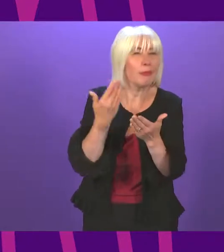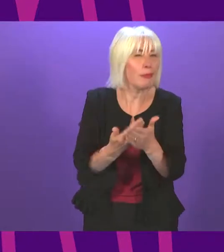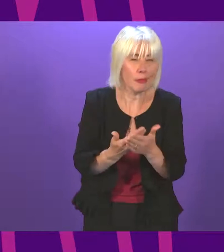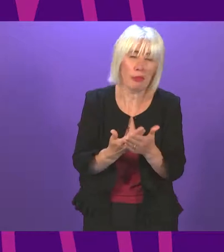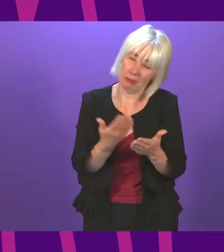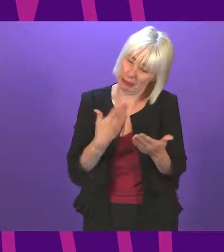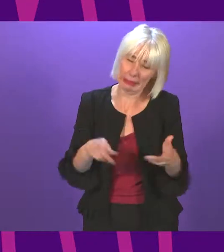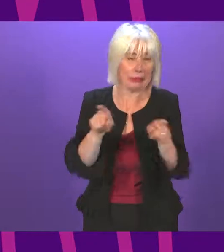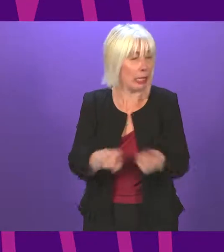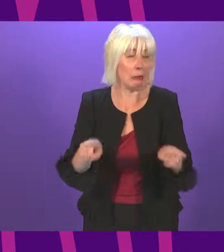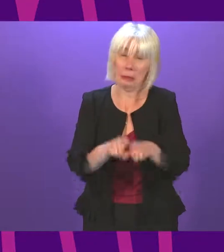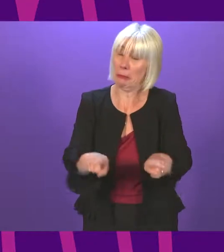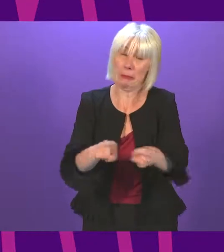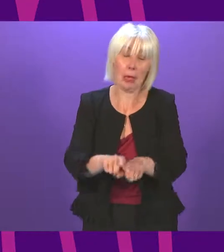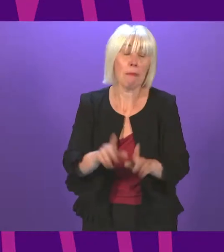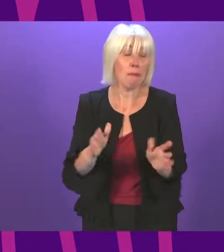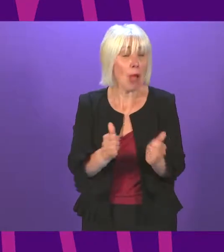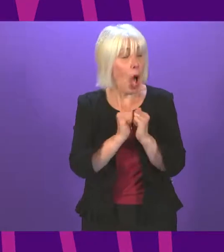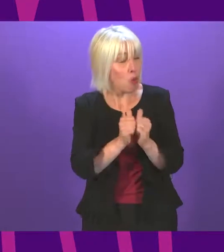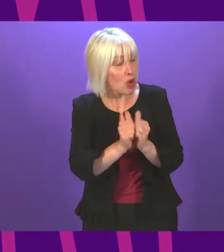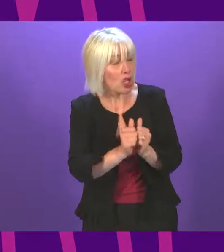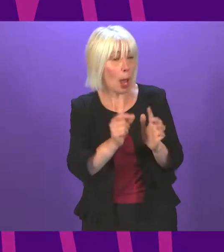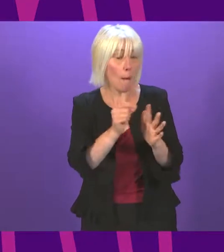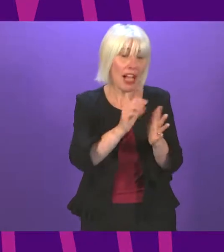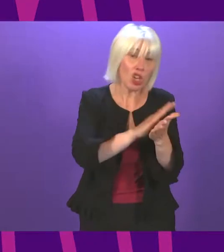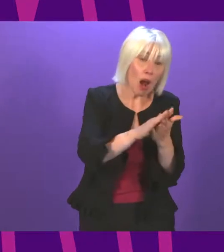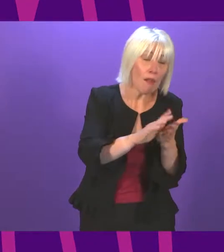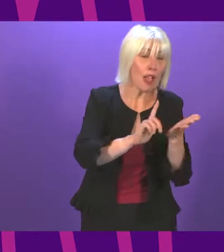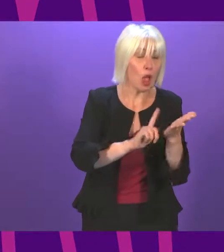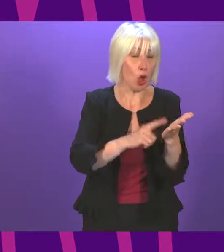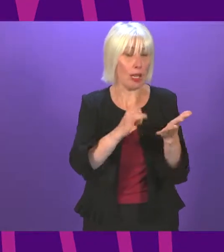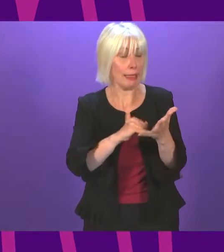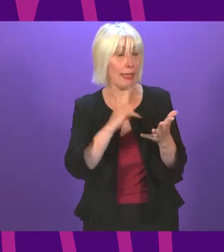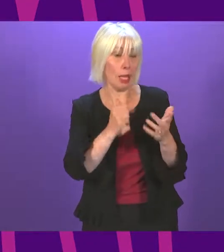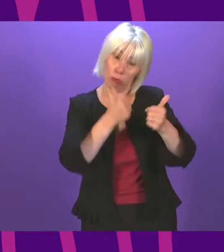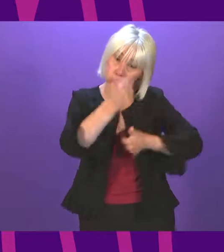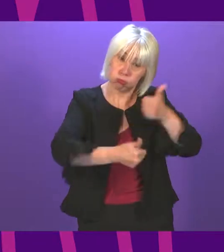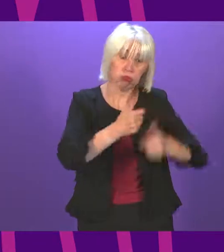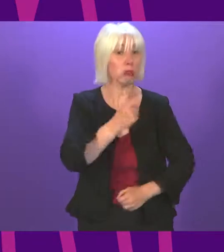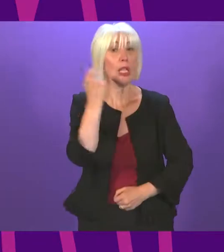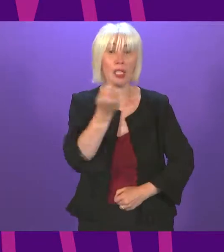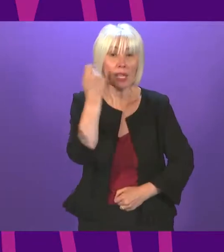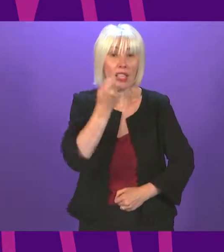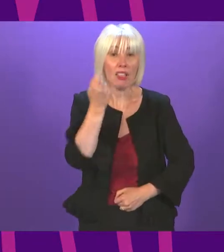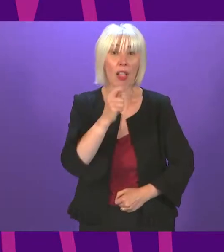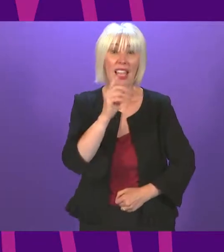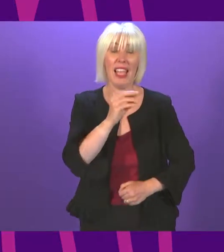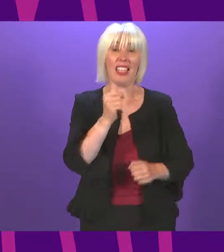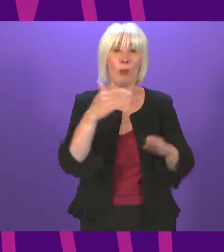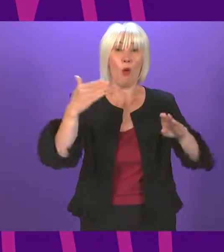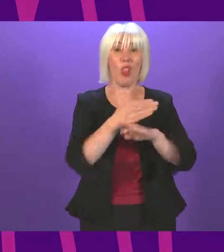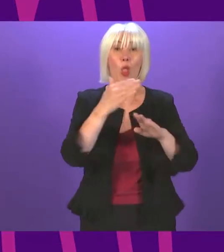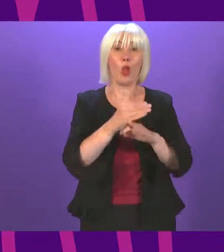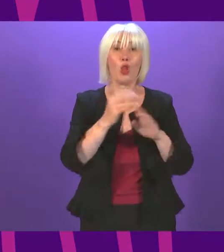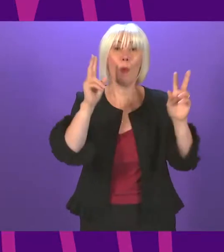years. And while I appreciate Patrick Harvey and Lauren Slater's success in achieving for themselves some of the longest job titles in 21st